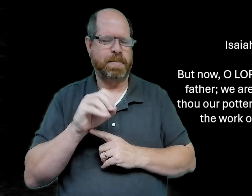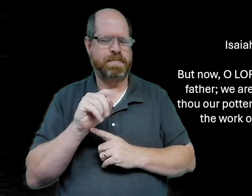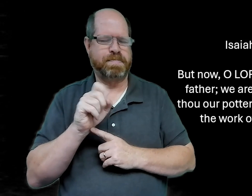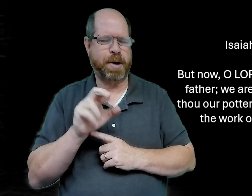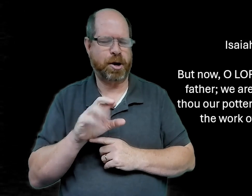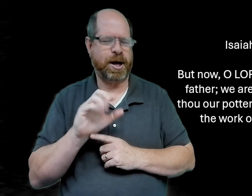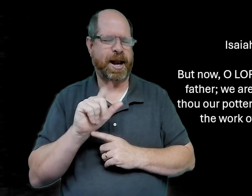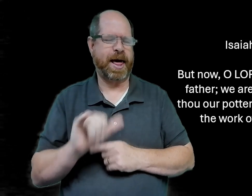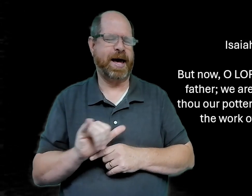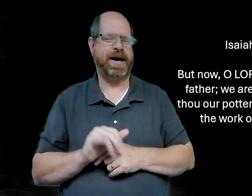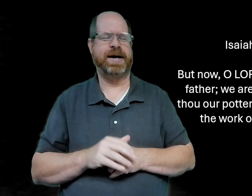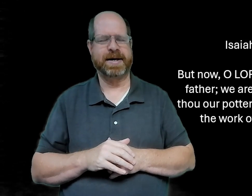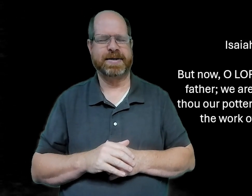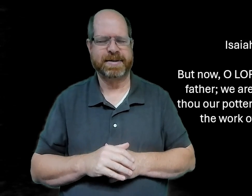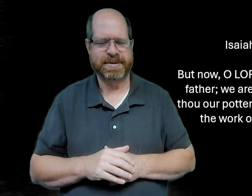explained about the potter and clay